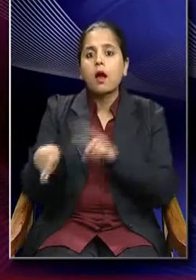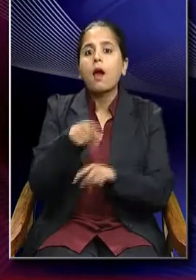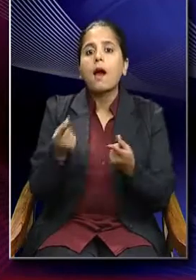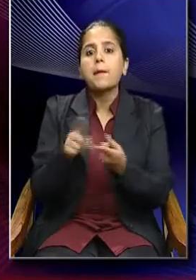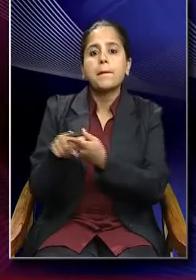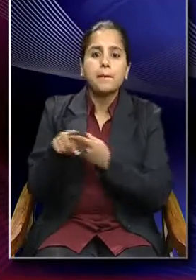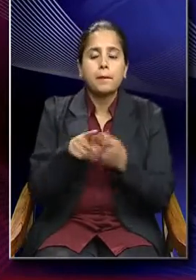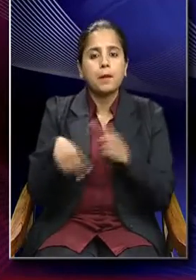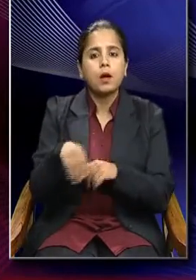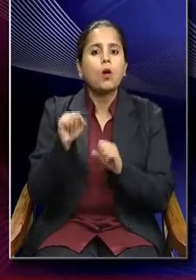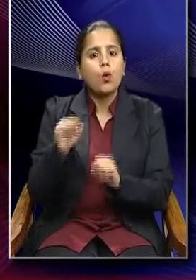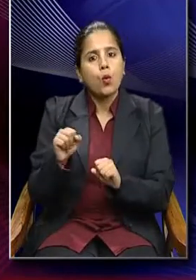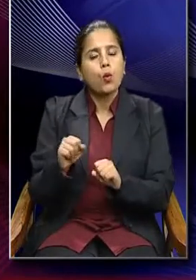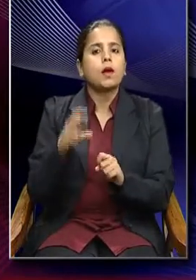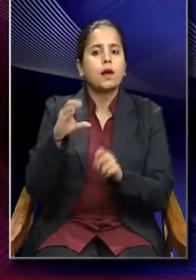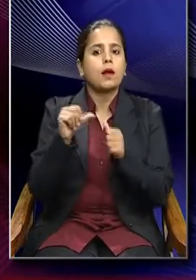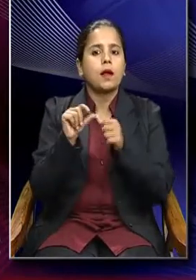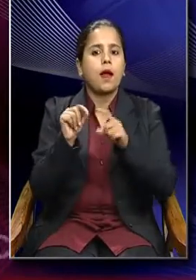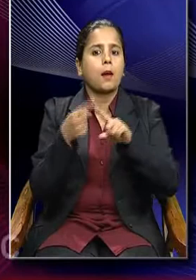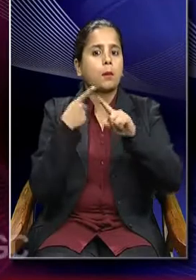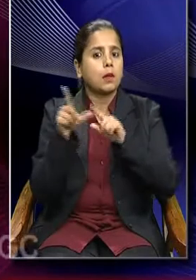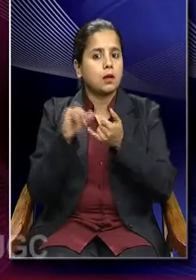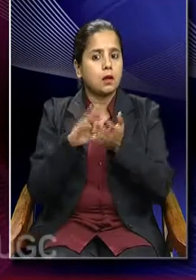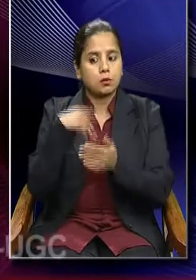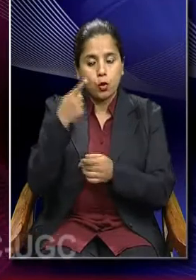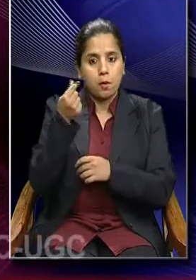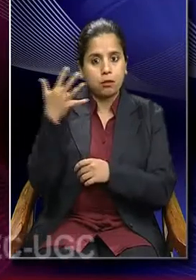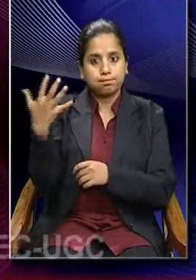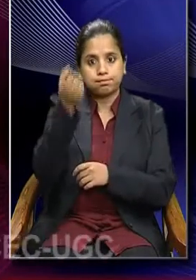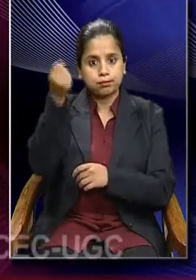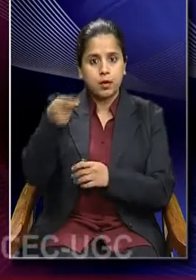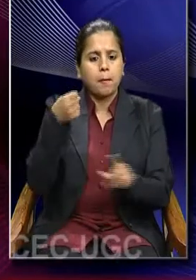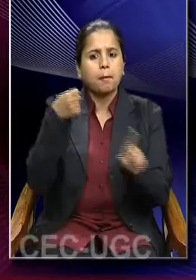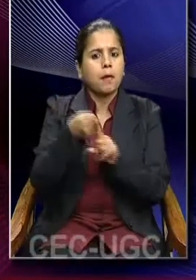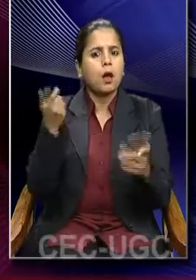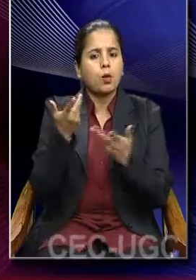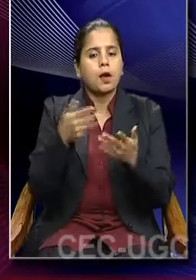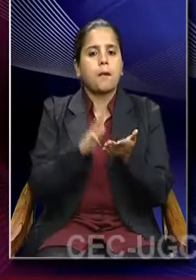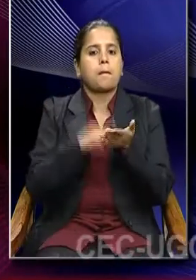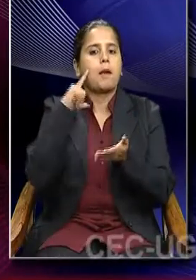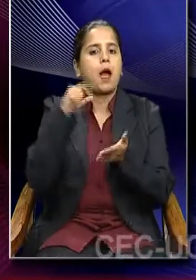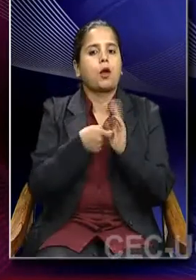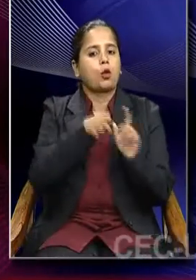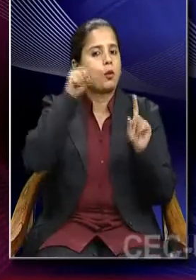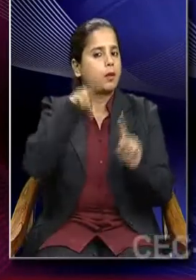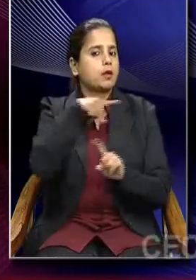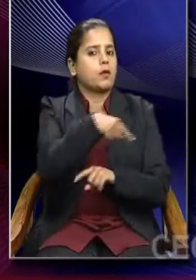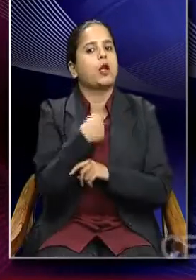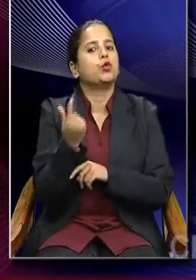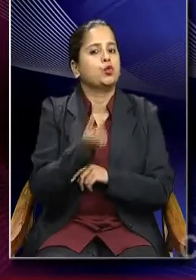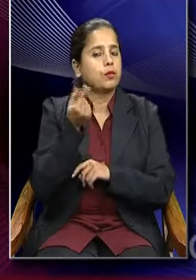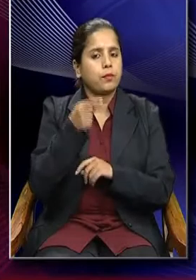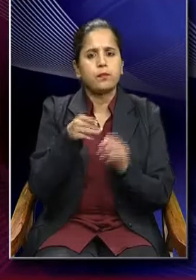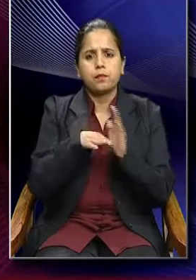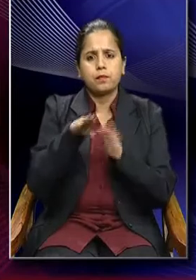and its impact on society, we will use a macro perspective. The level